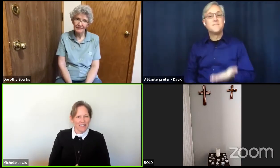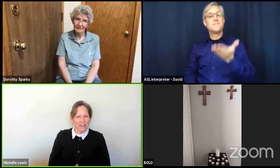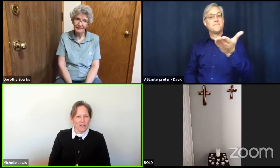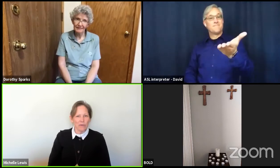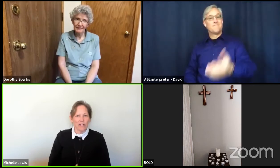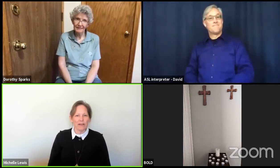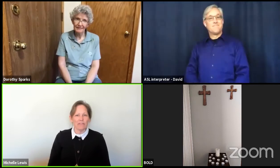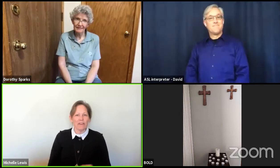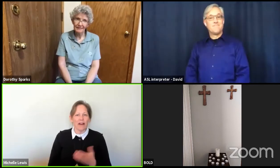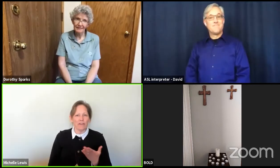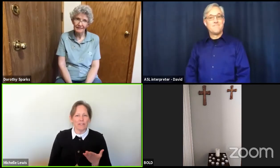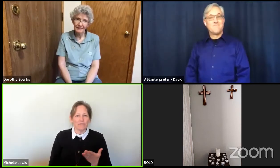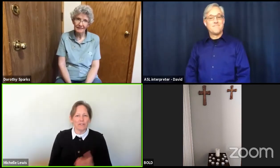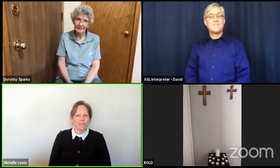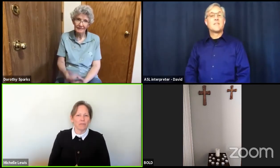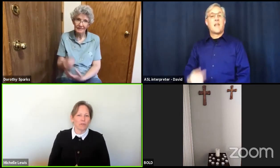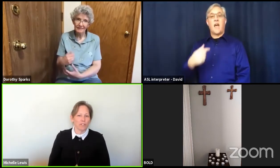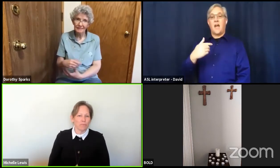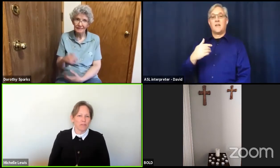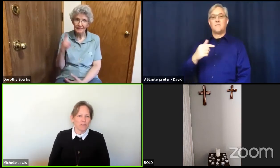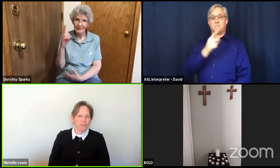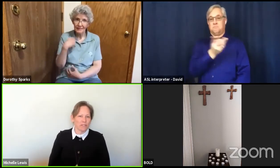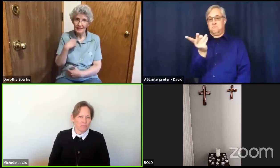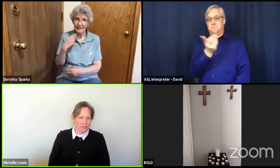We'll have the others involved in worship introduce themselves.